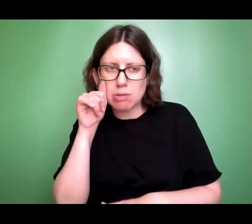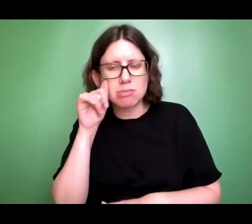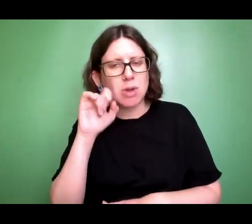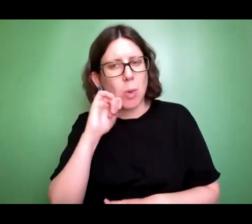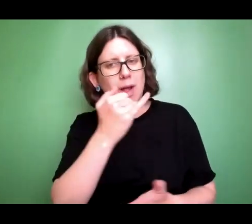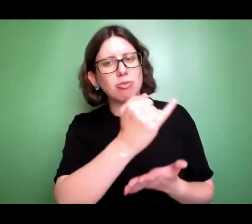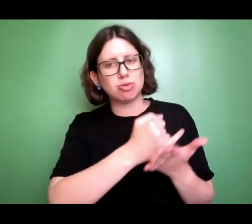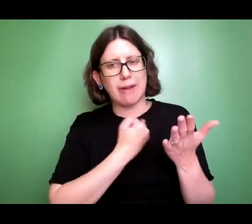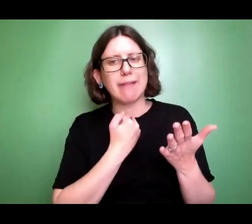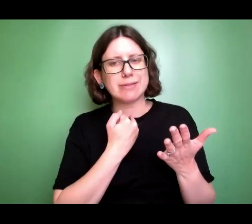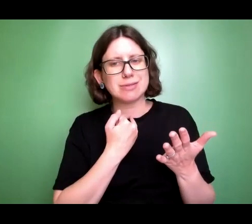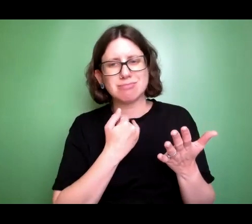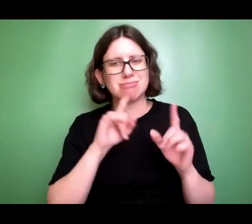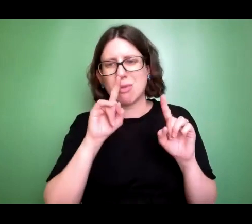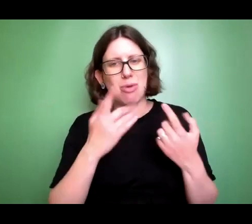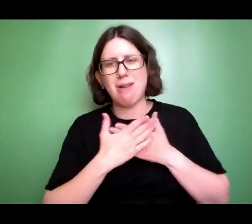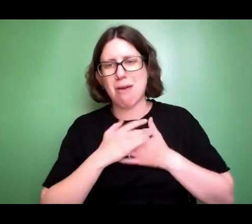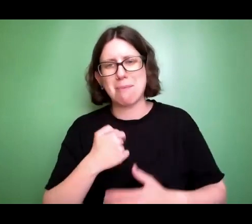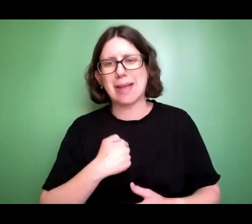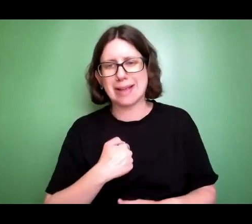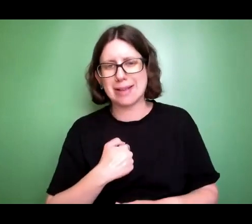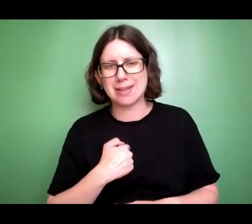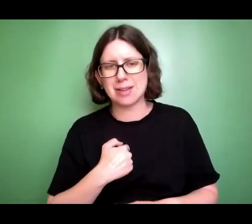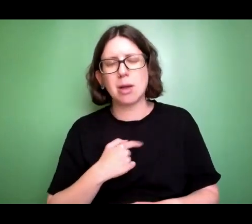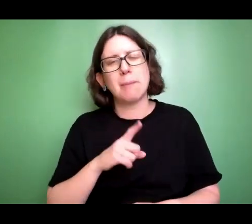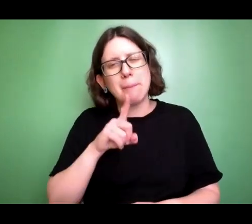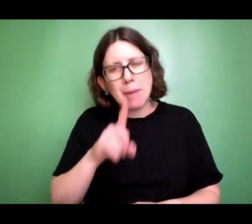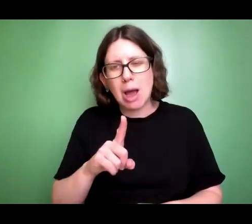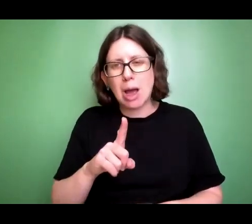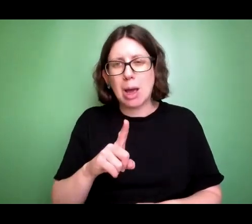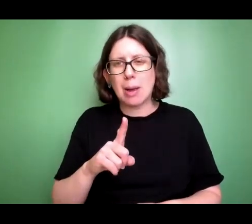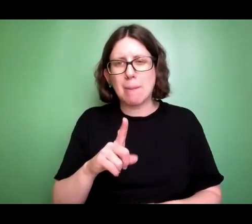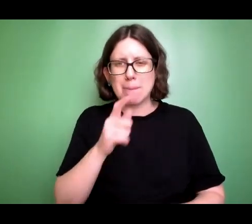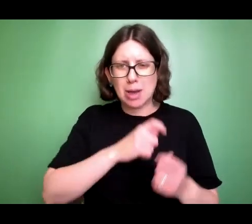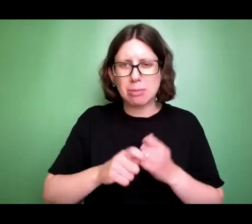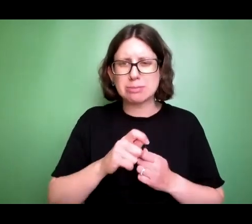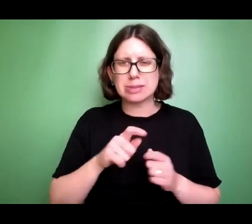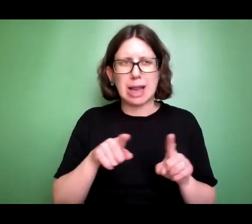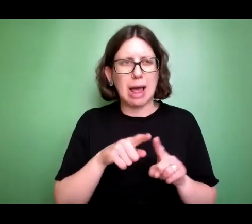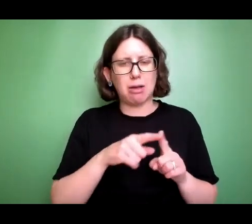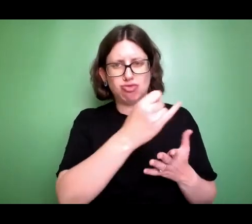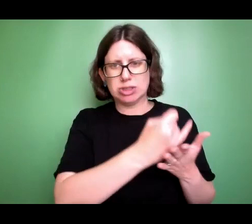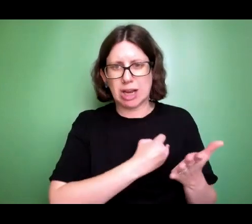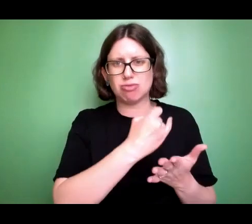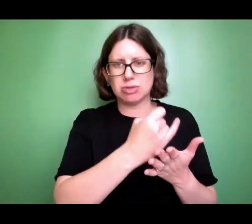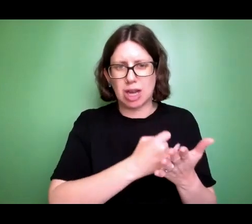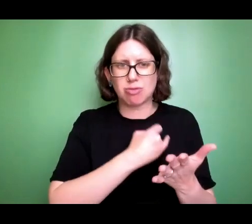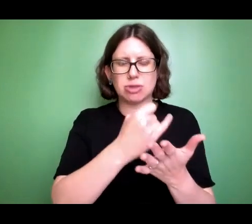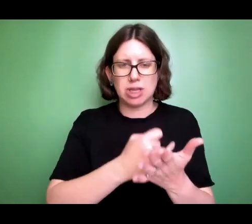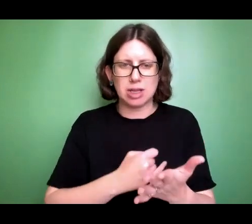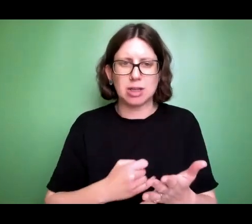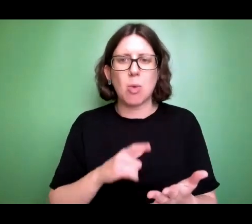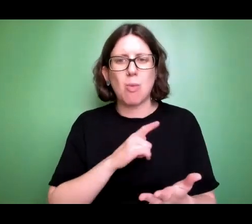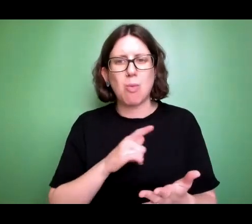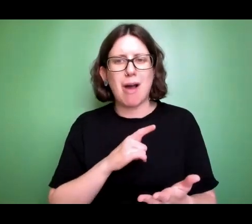be able to love me. But what happens is that this only creates a perpetual cycle of rejection because the more we hide our true selves, the